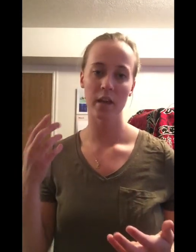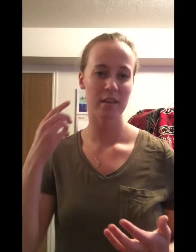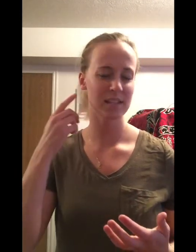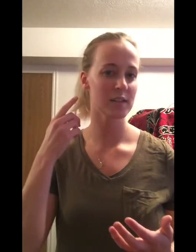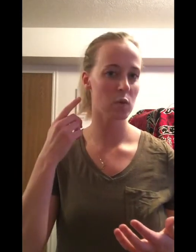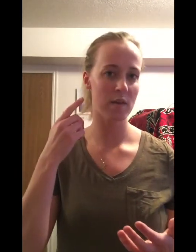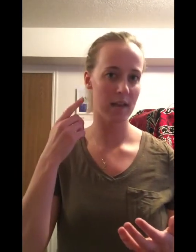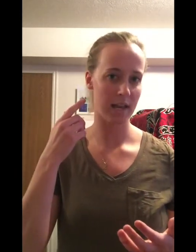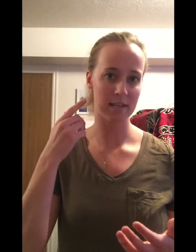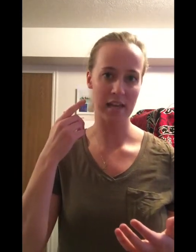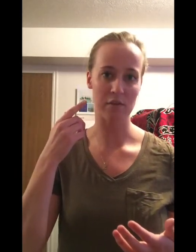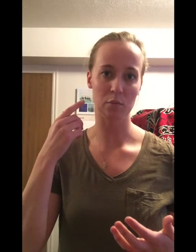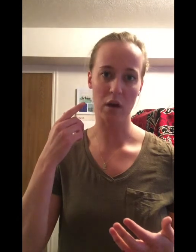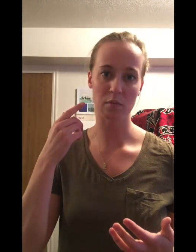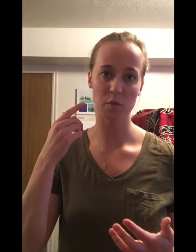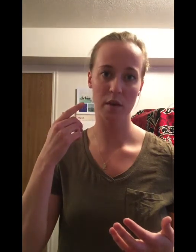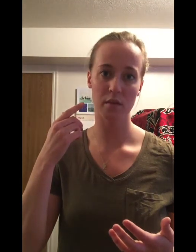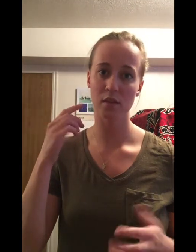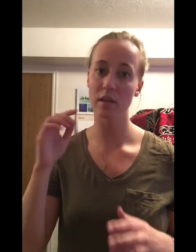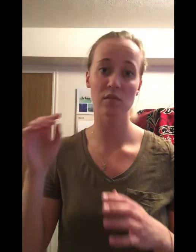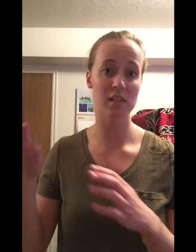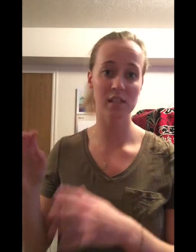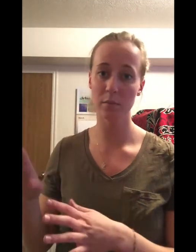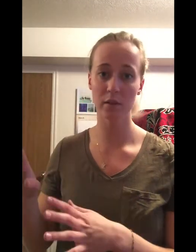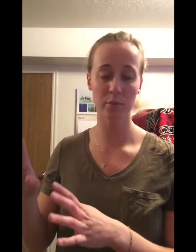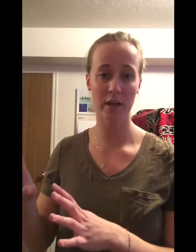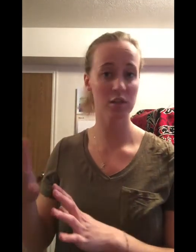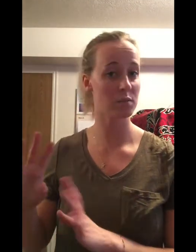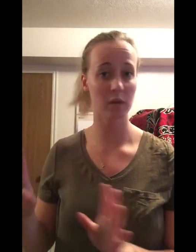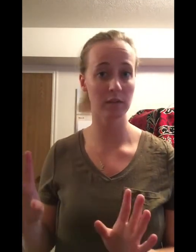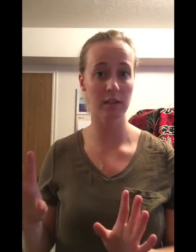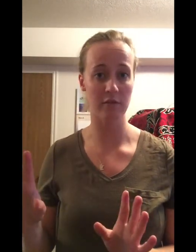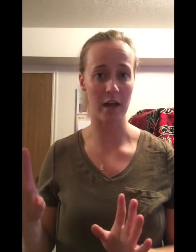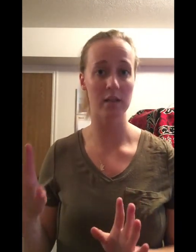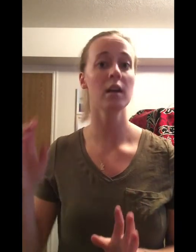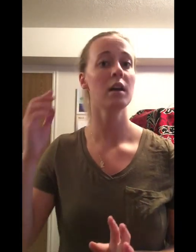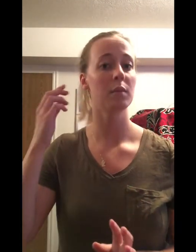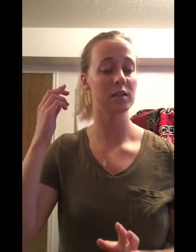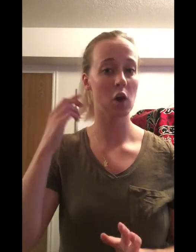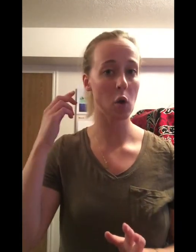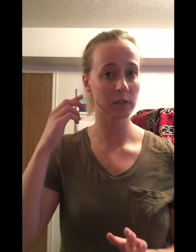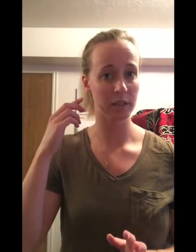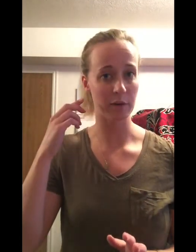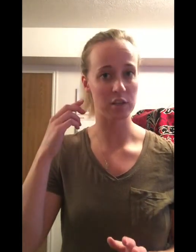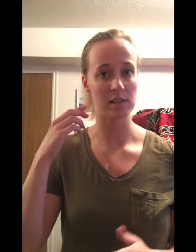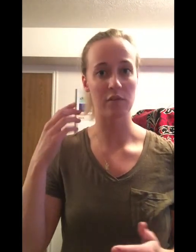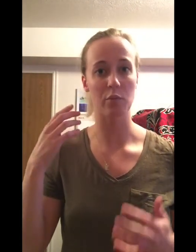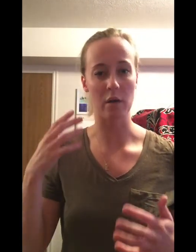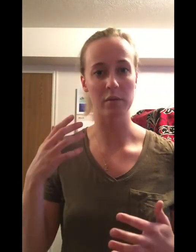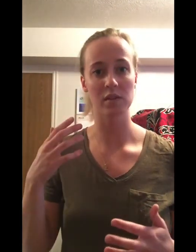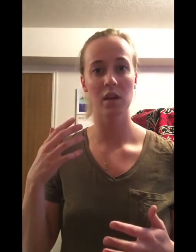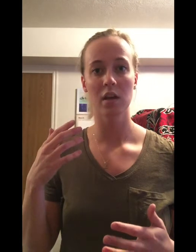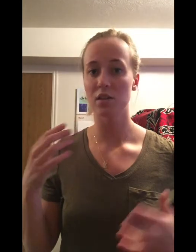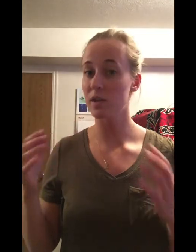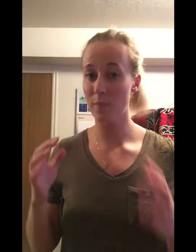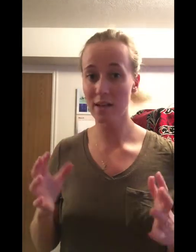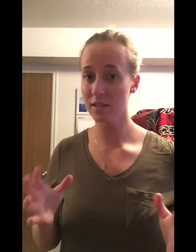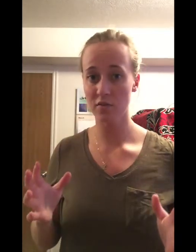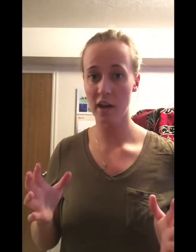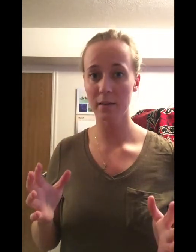This is the one that Andy's having problems with. So his vestibular branch is perfectly fine, but his cochlear branch is having problems. So his balance is fine,